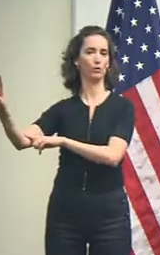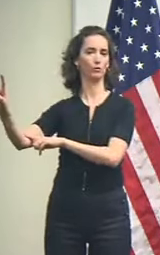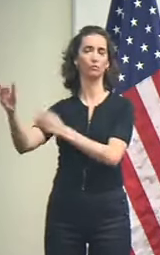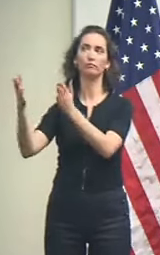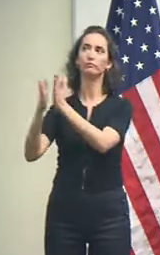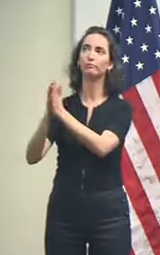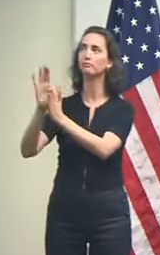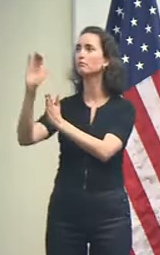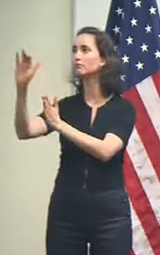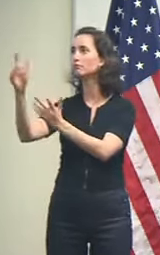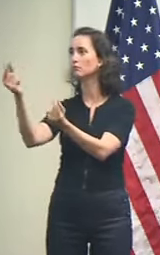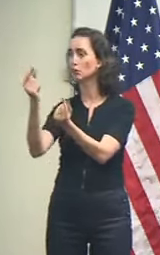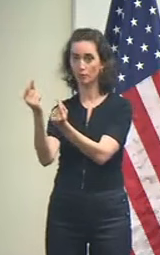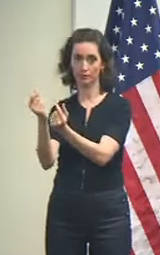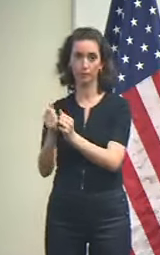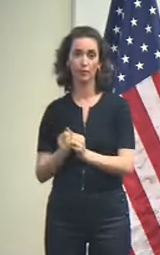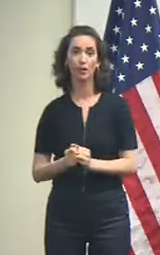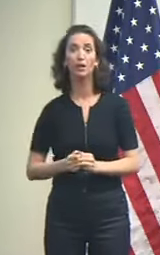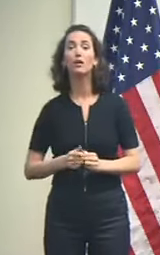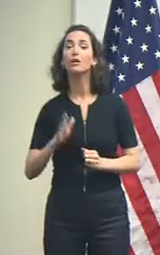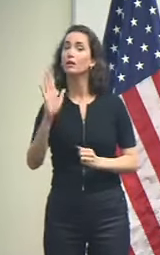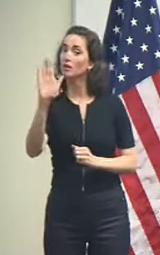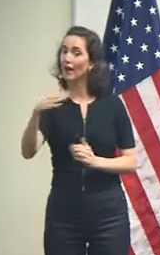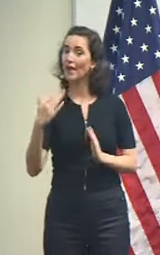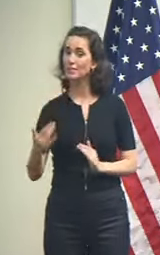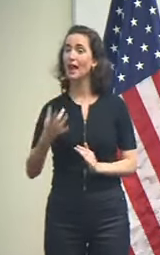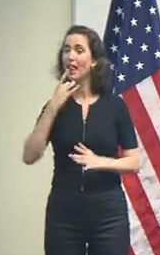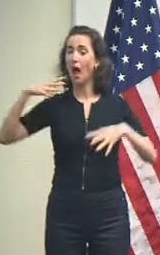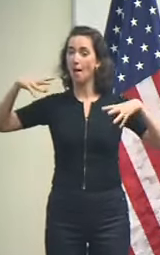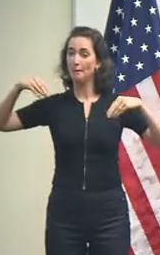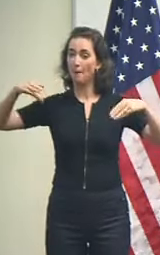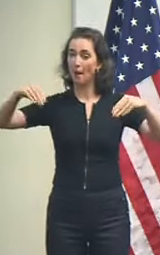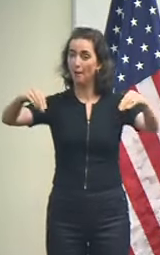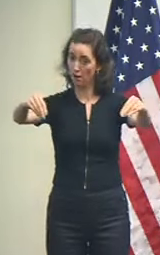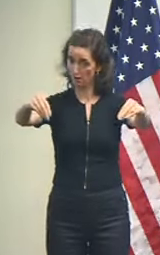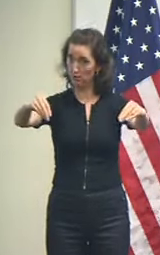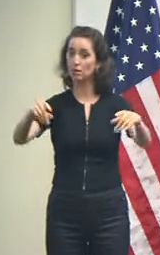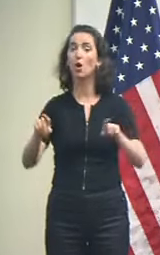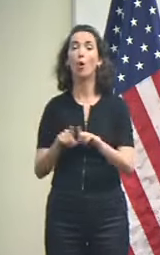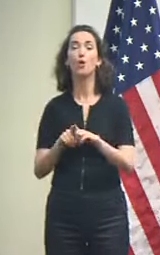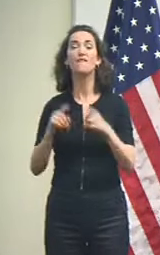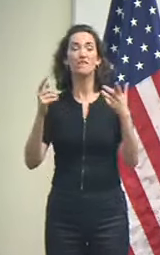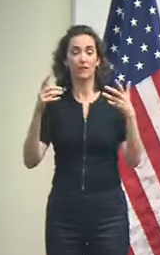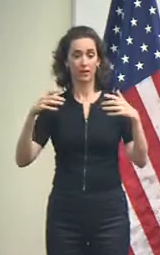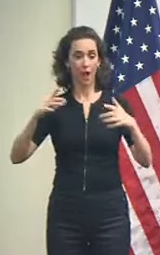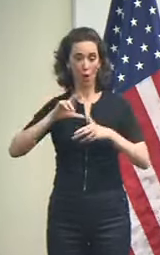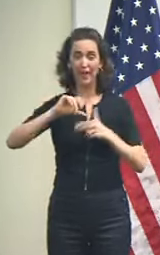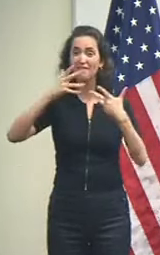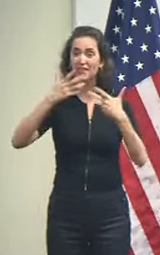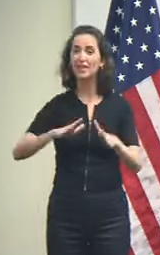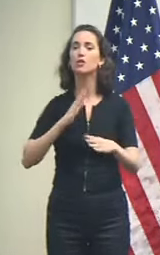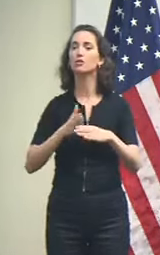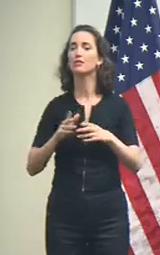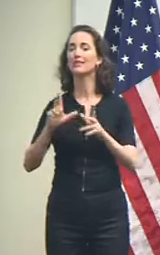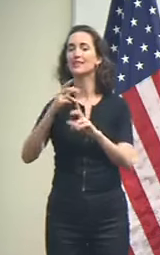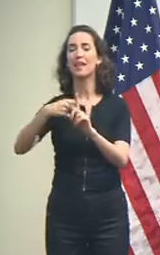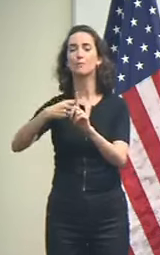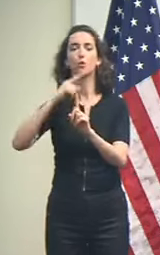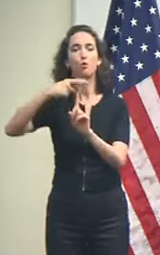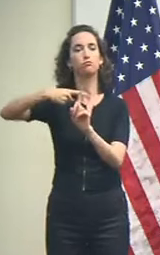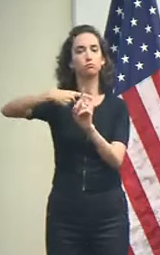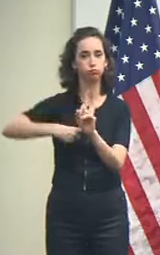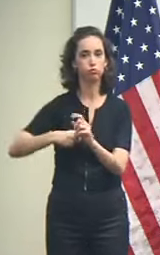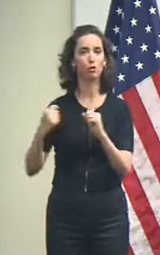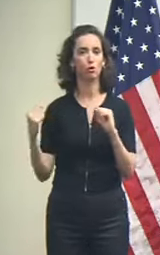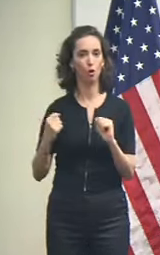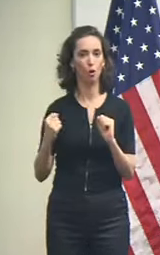coming in shortly thereafter, whether in the 40s, in much of the affected area. We do